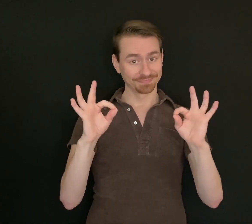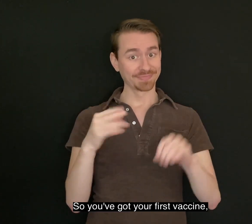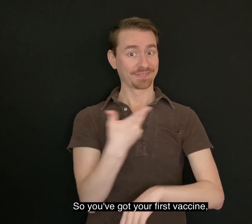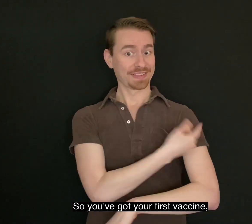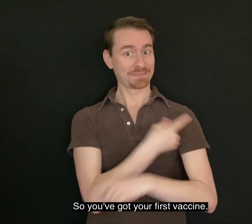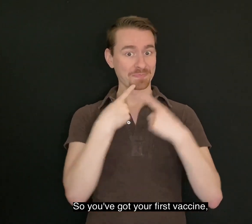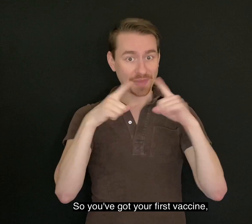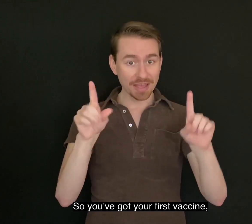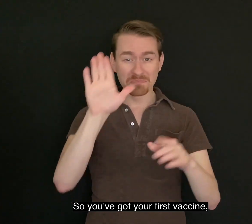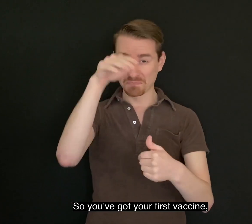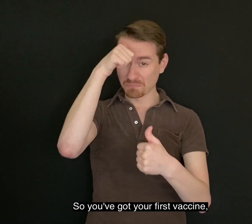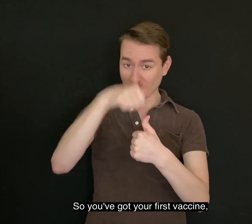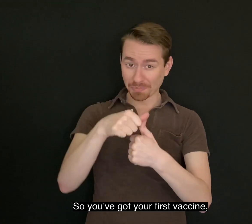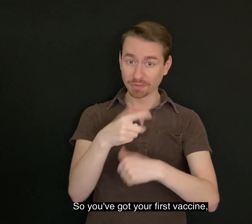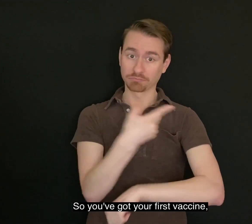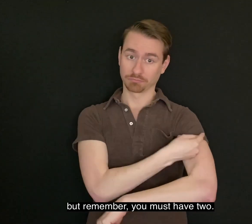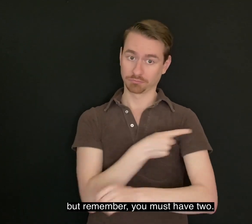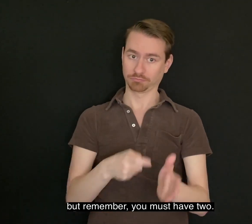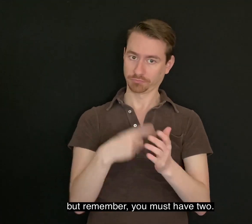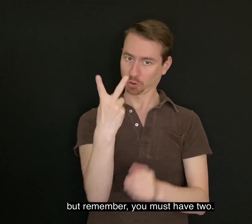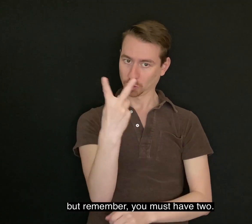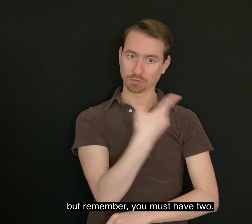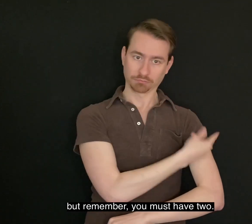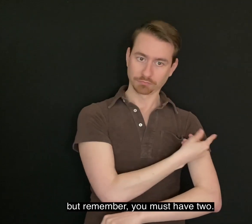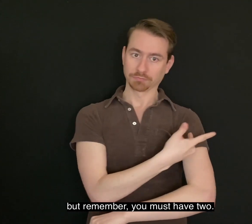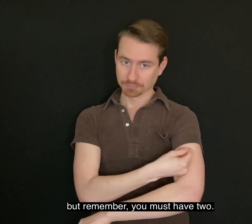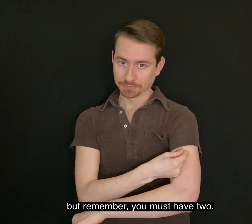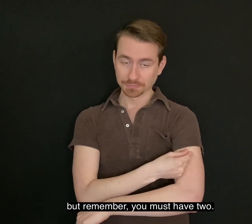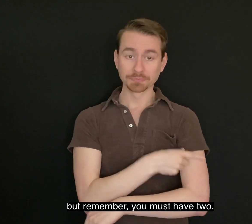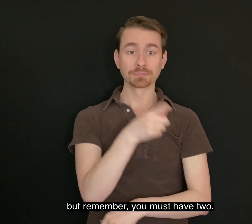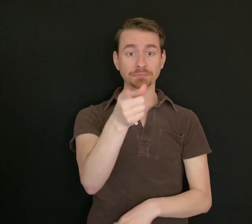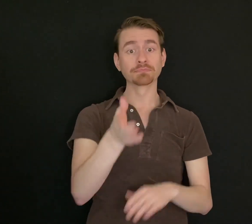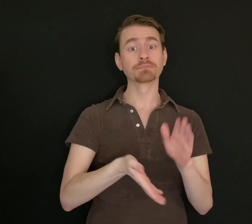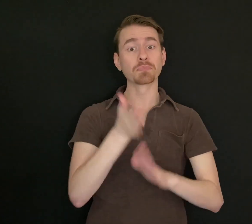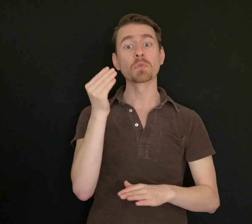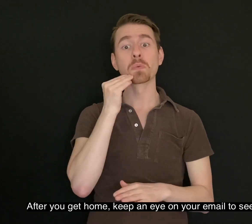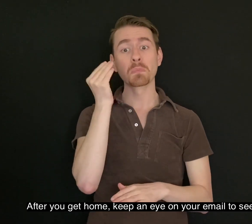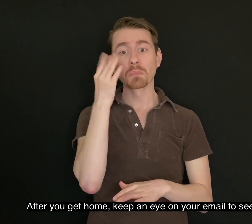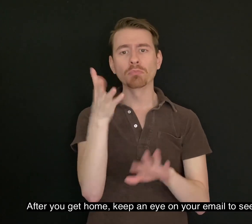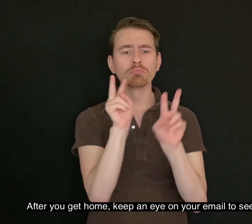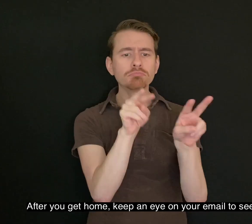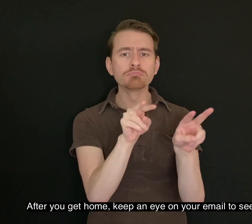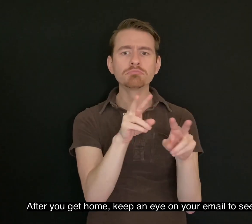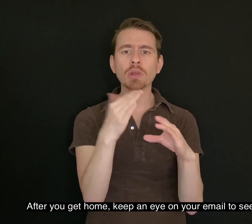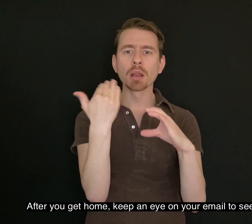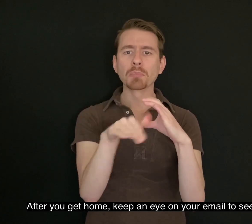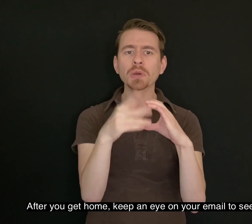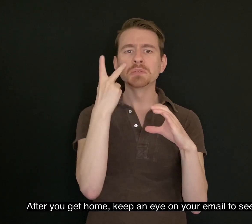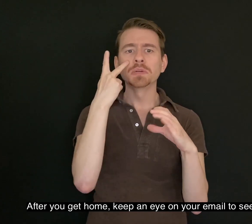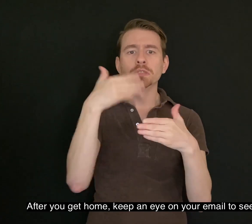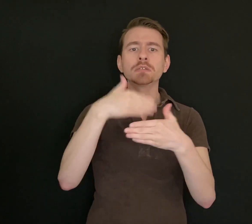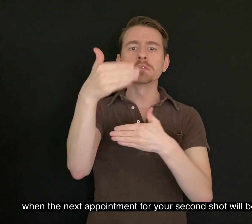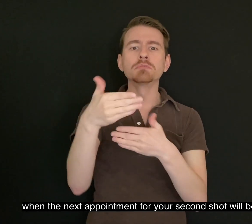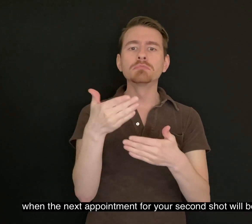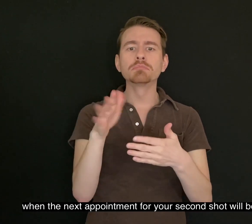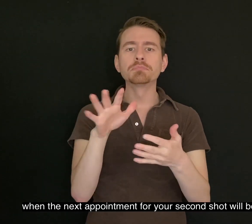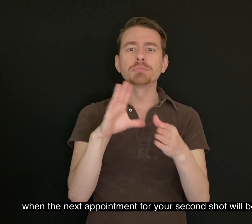So you've got your first vaccine, but remember, you must have two. After you get home, keep an eye on your email to see when the next